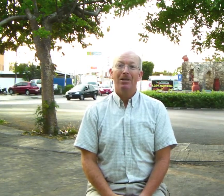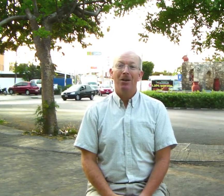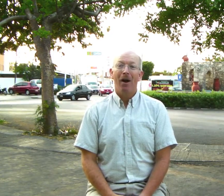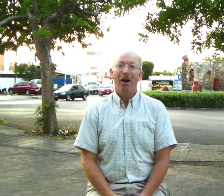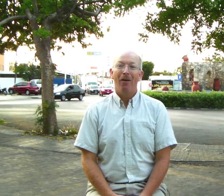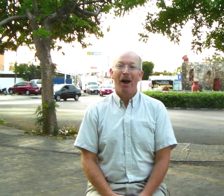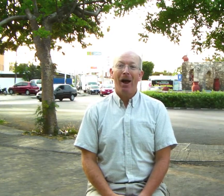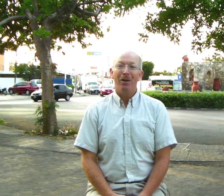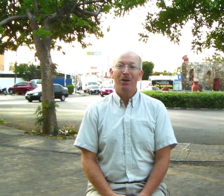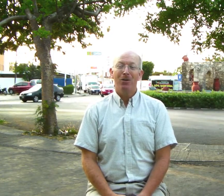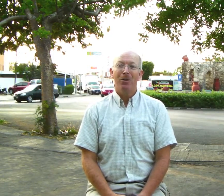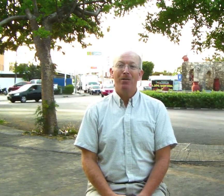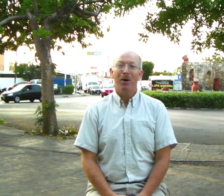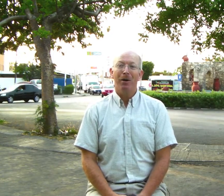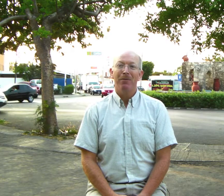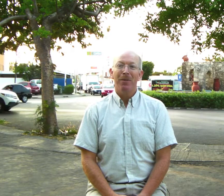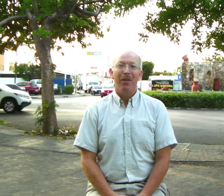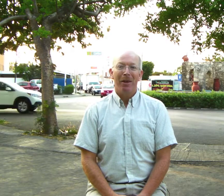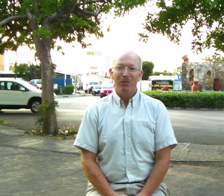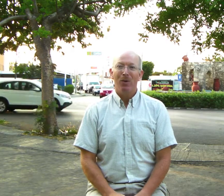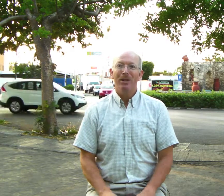know how you enjoyed the book. Thanks for watching.